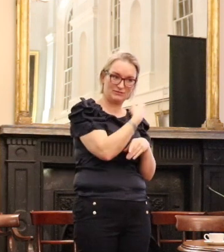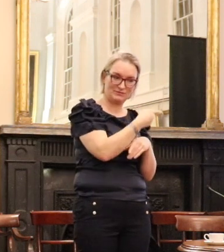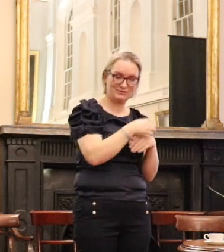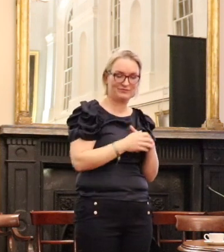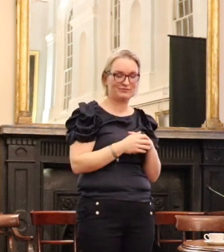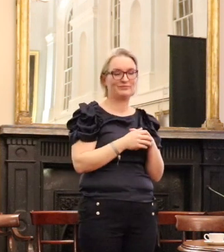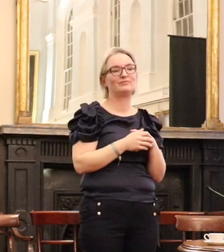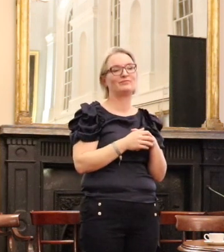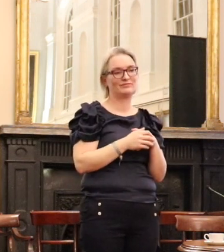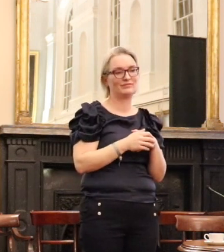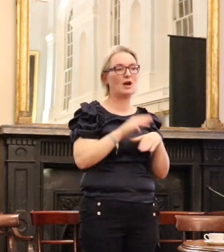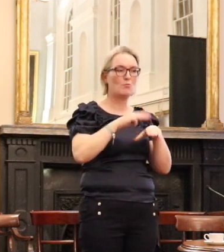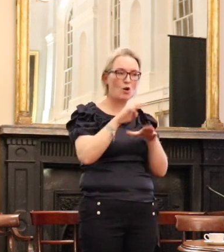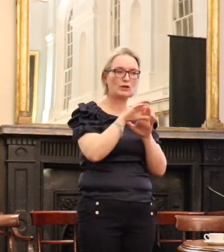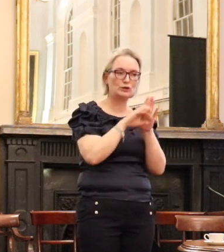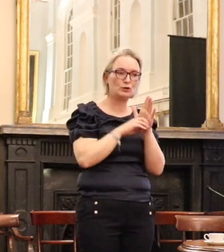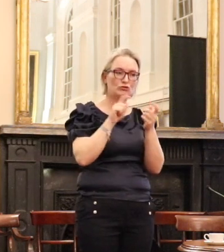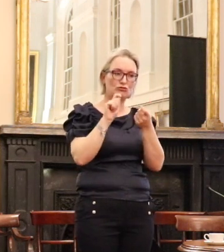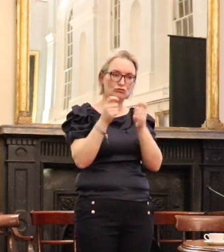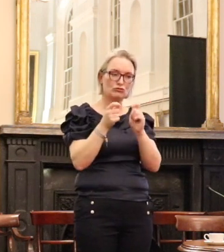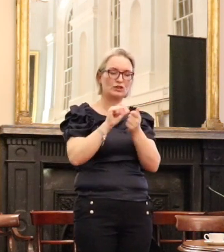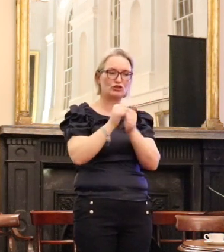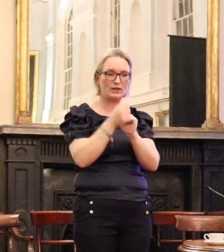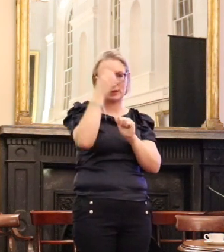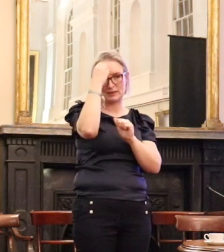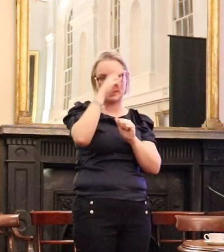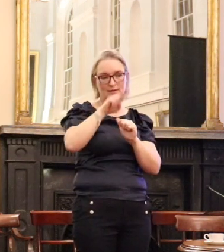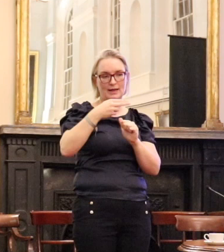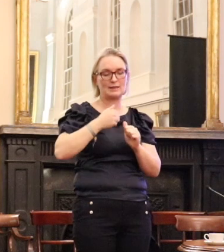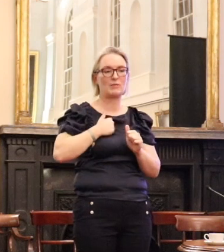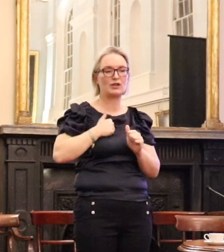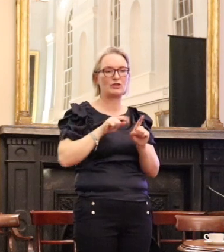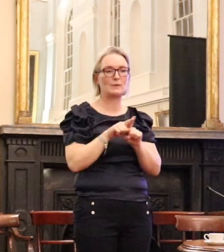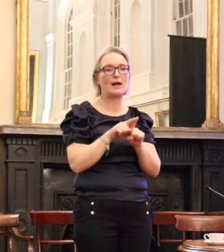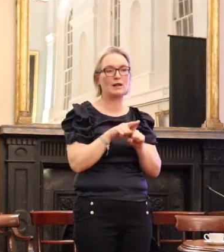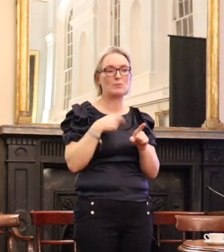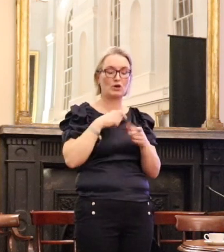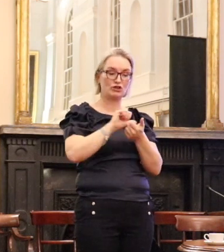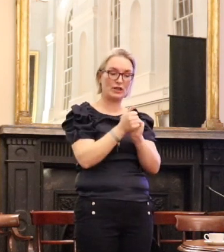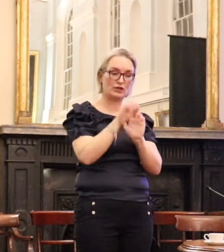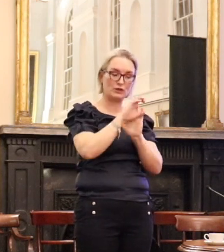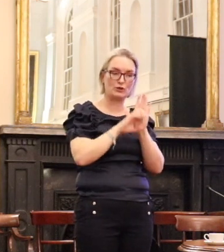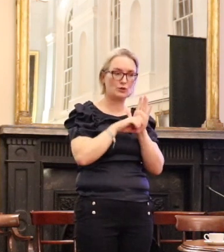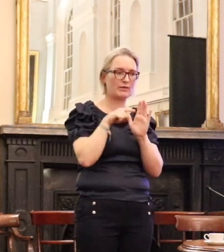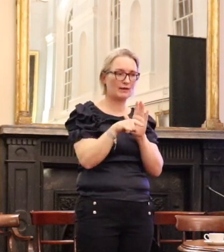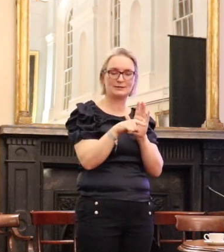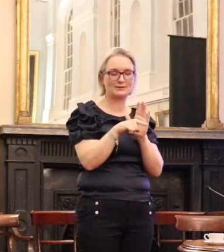constitutional changes next March at present but changing the constitution constitution is a